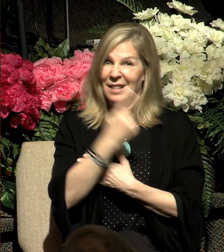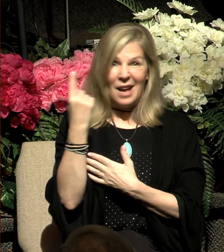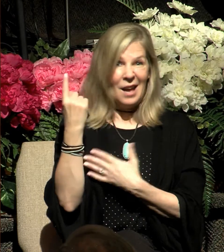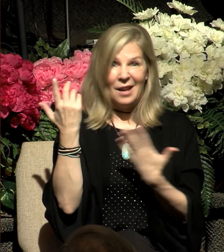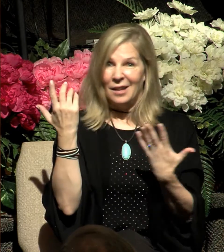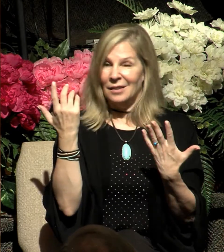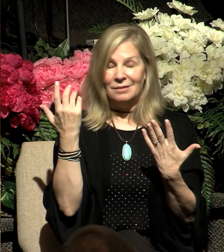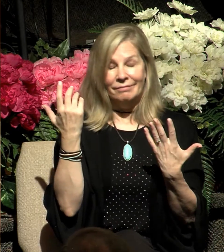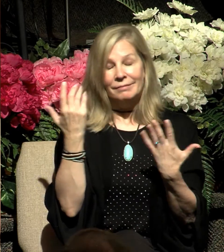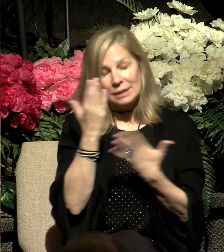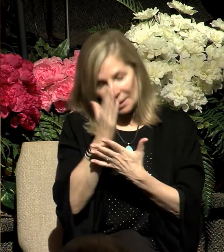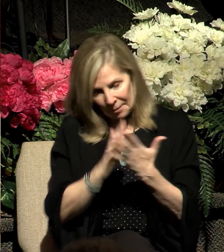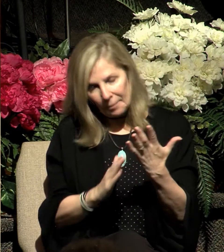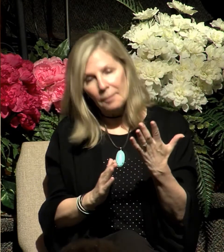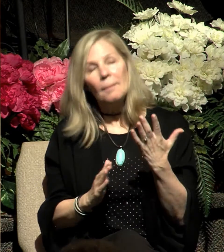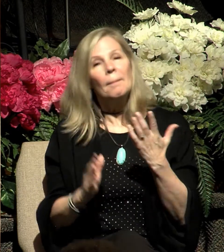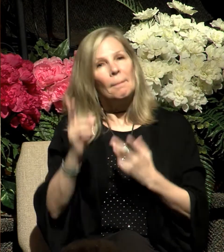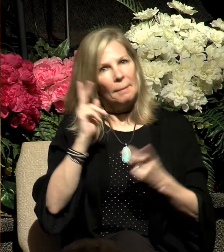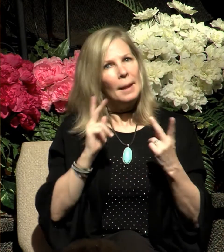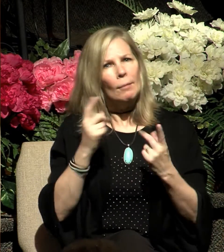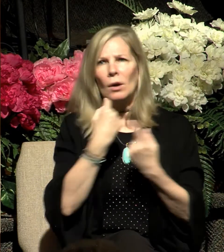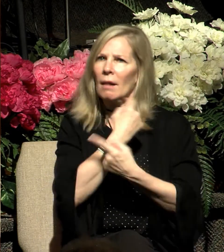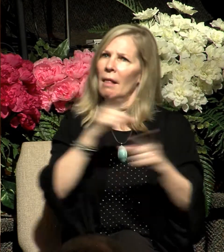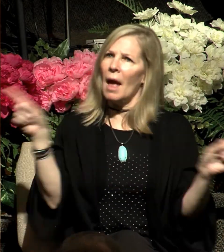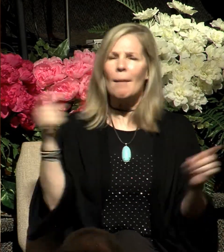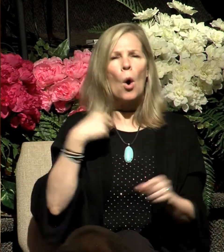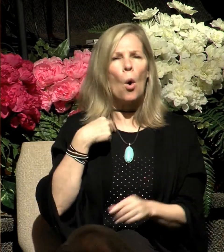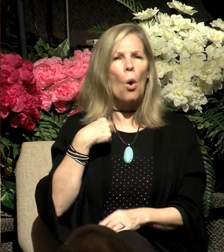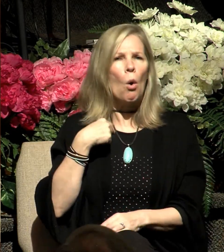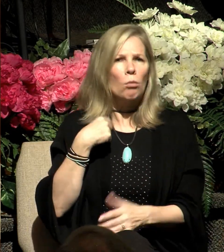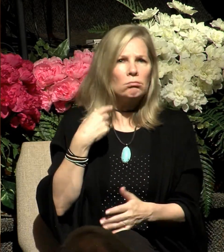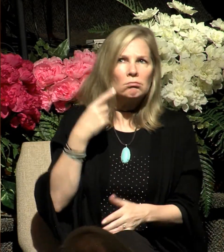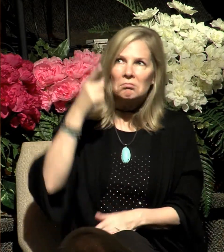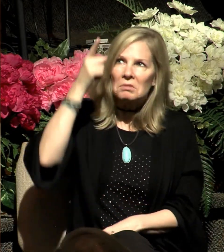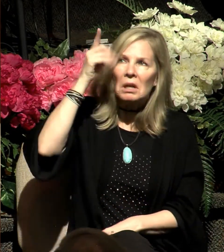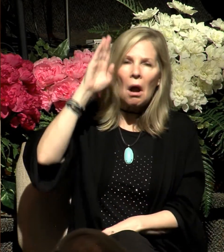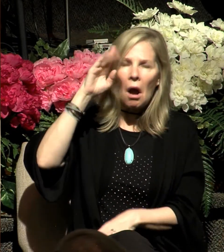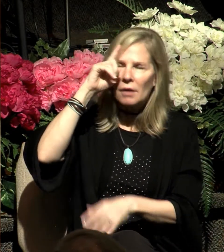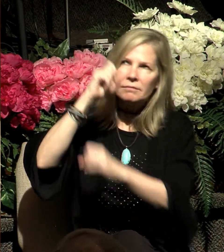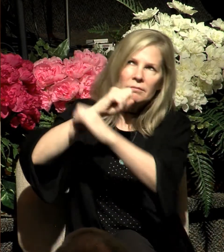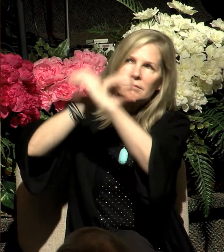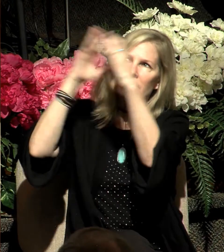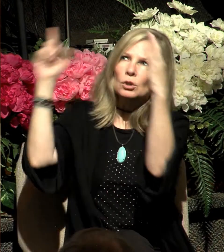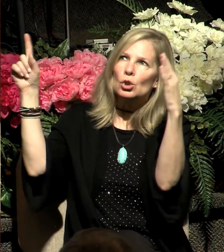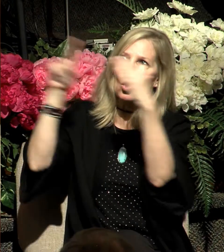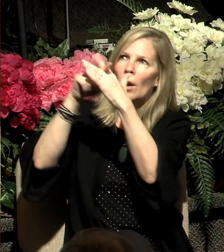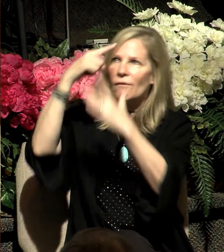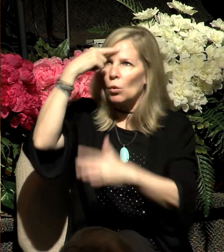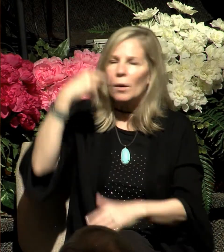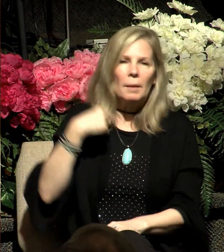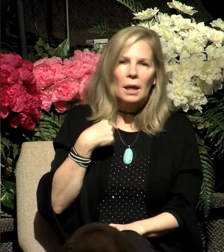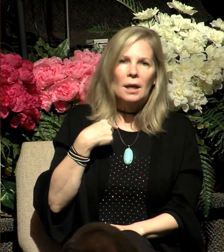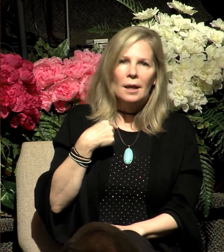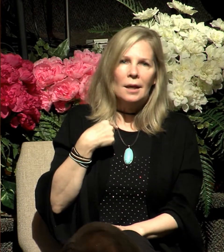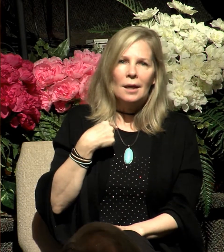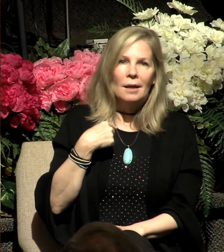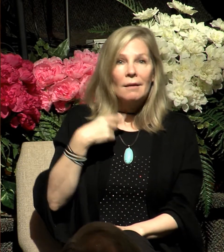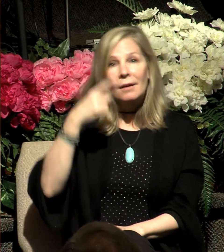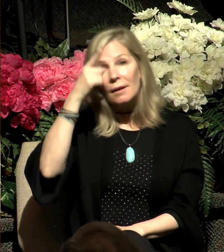some who have claimed that they have had a vision of God, or that God has appeared to them, or that they have been